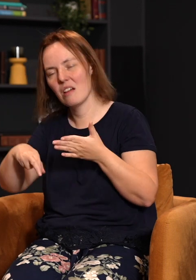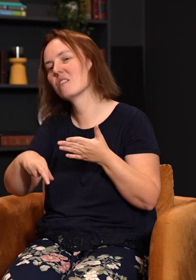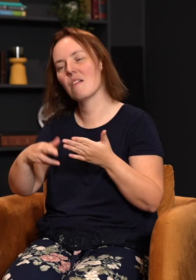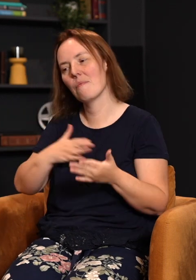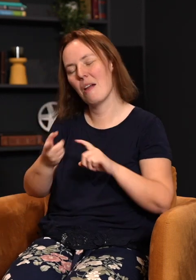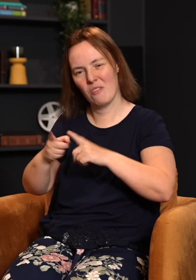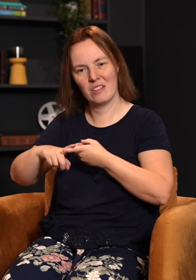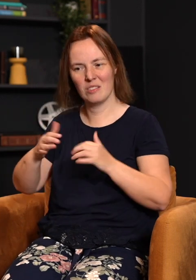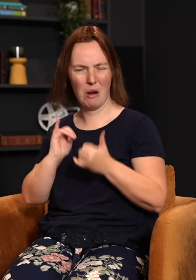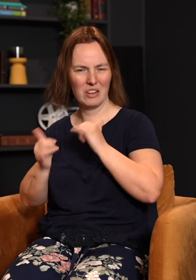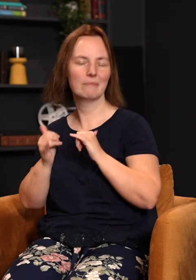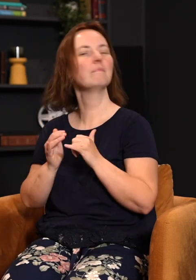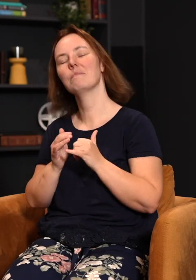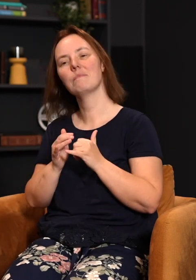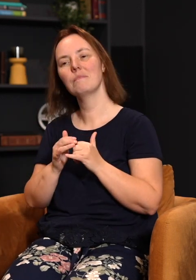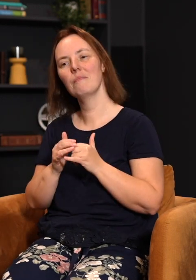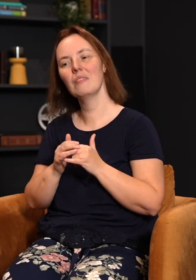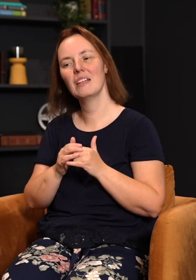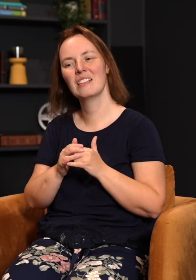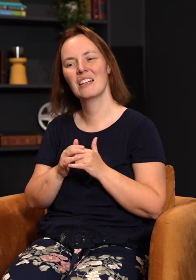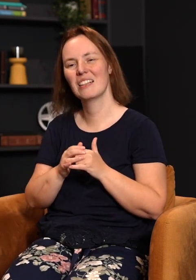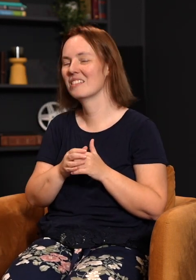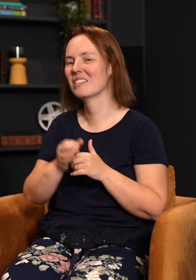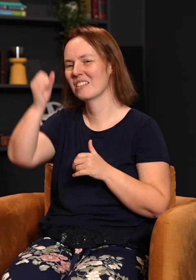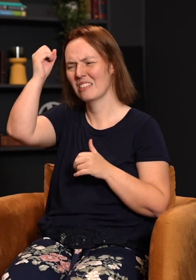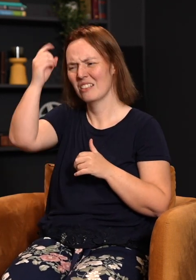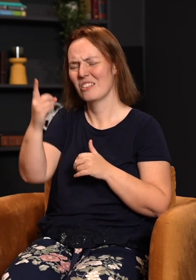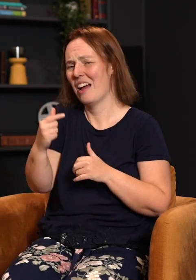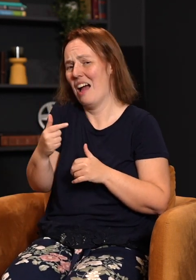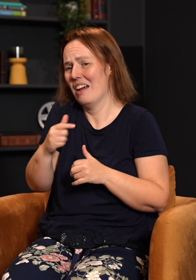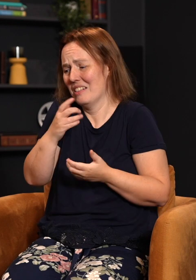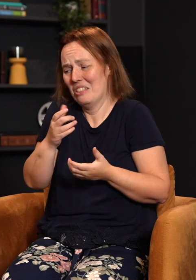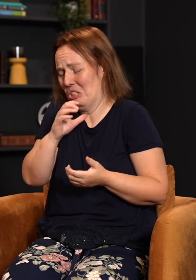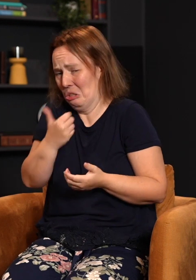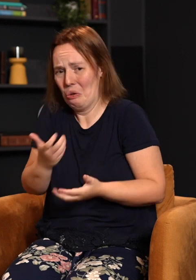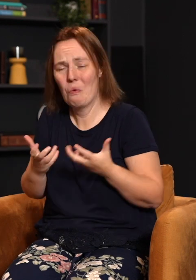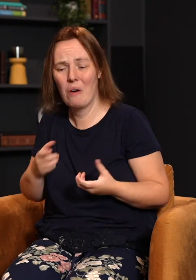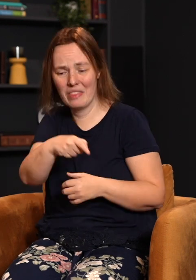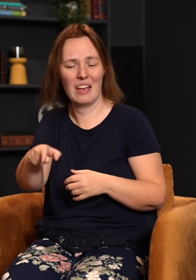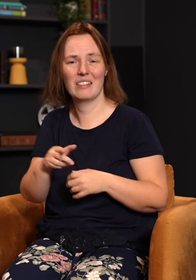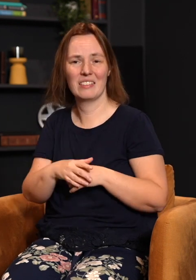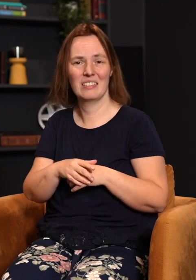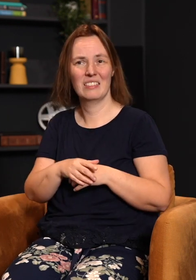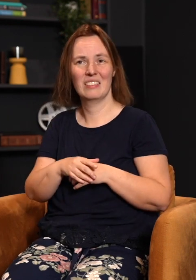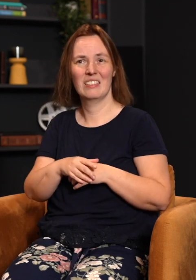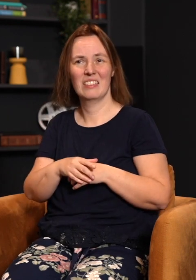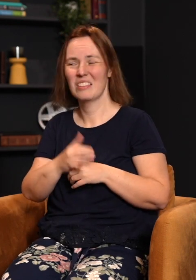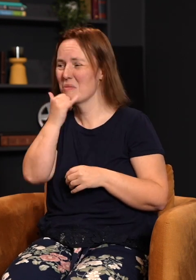friends partying and realized, logically, I just don't want that. Like, I'm not missing out on anything. Certainly, the hangovers and the